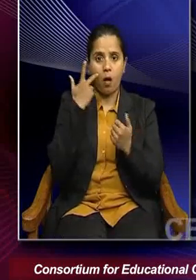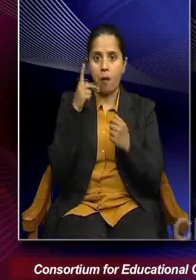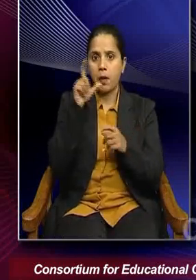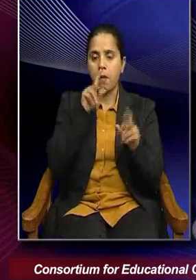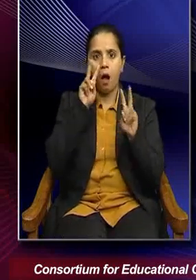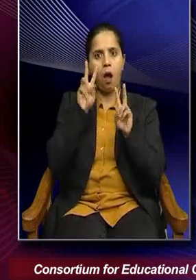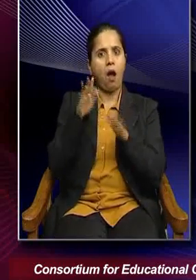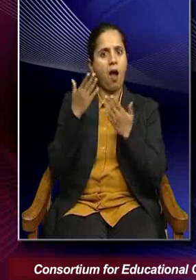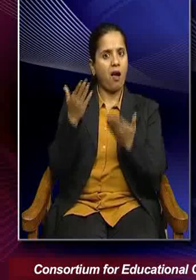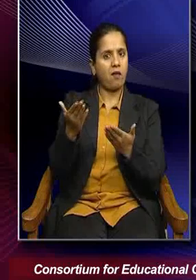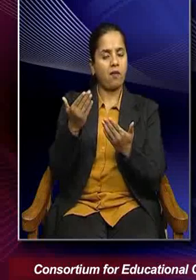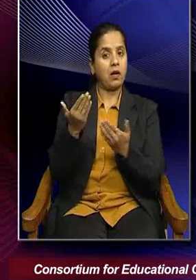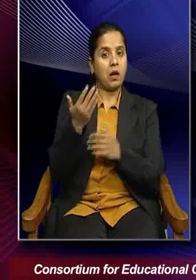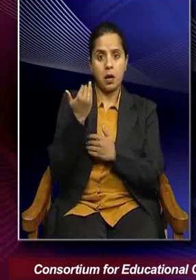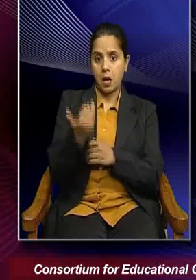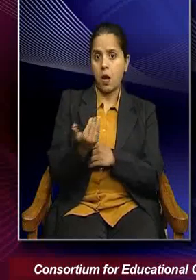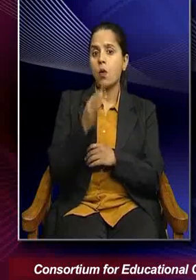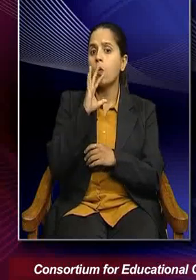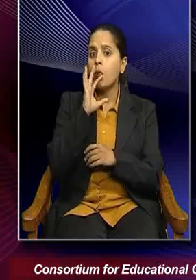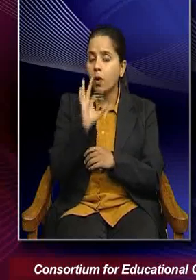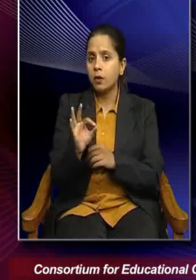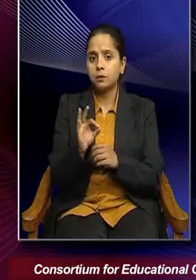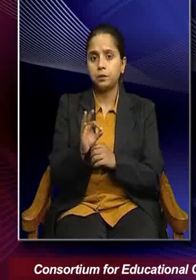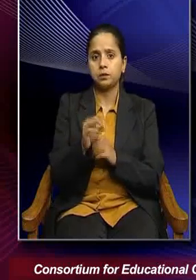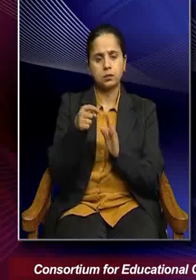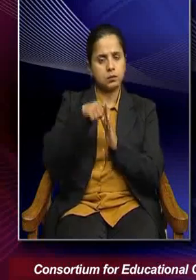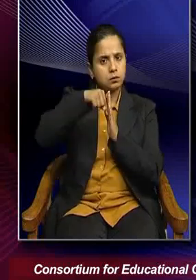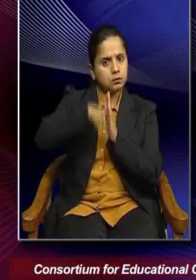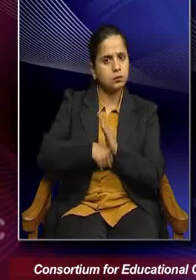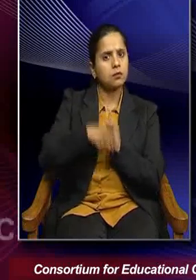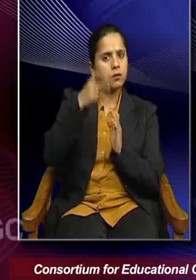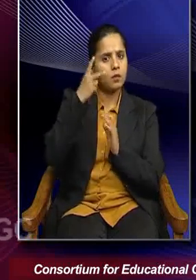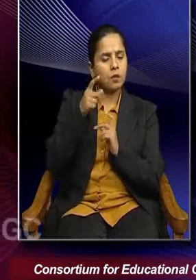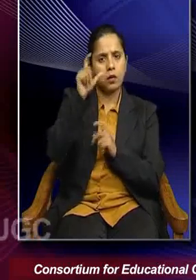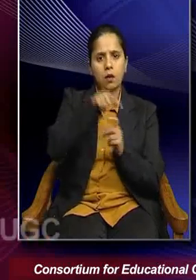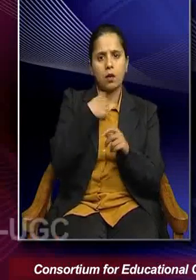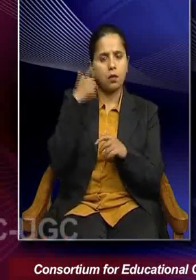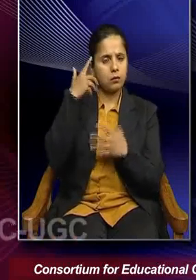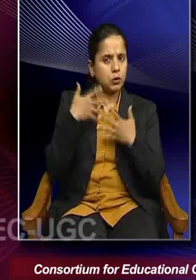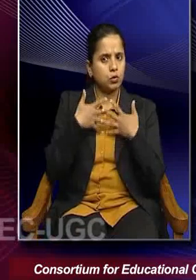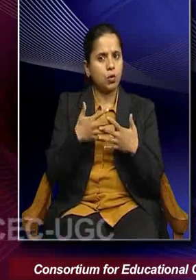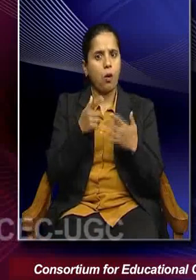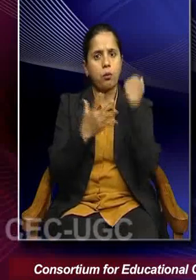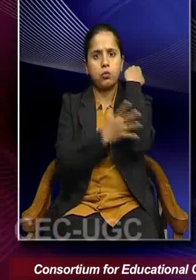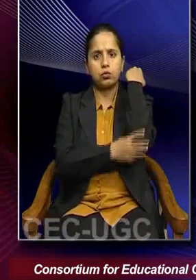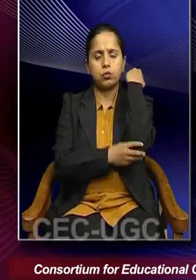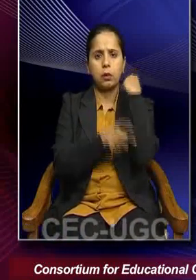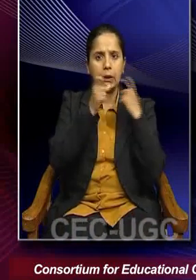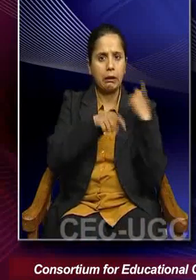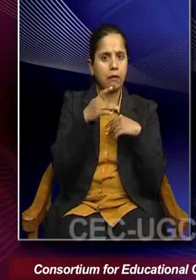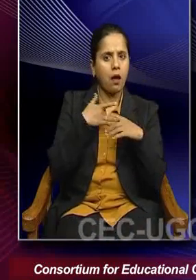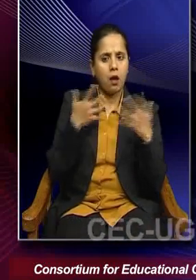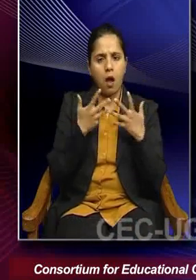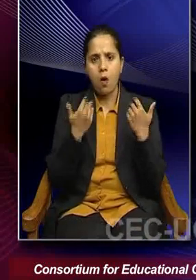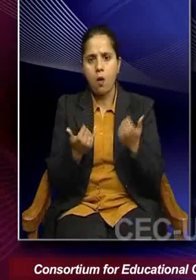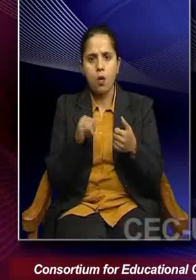it actually, you know, deepens the shackles of poverty, you know, it actually